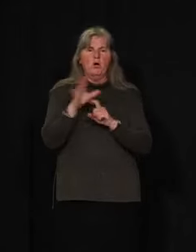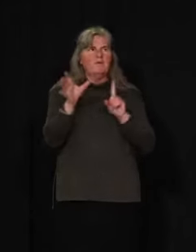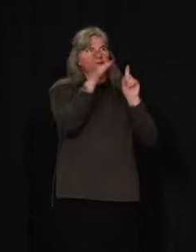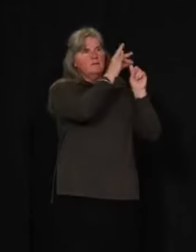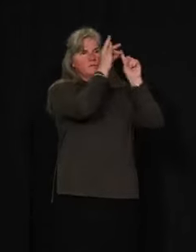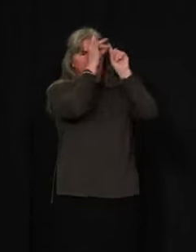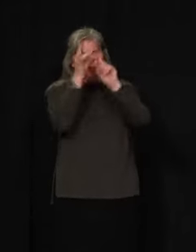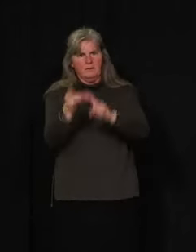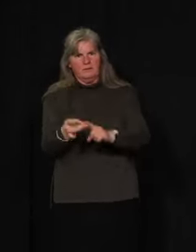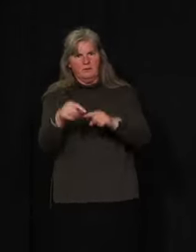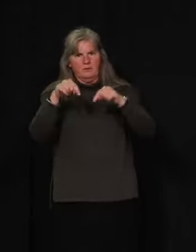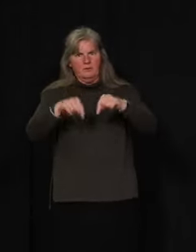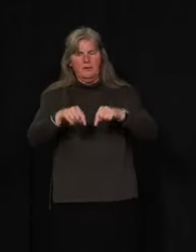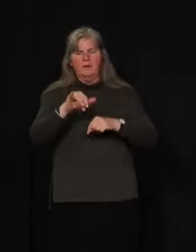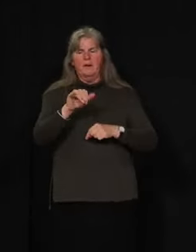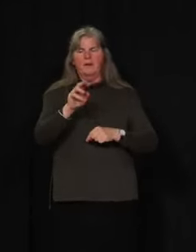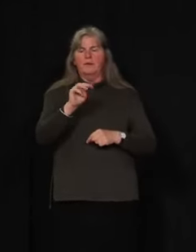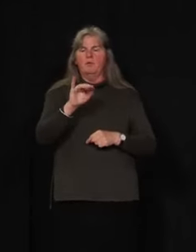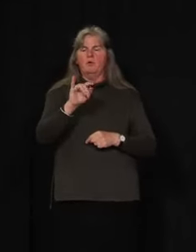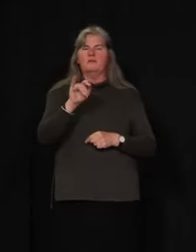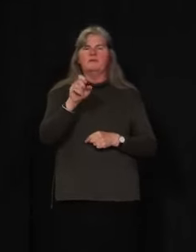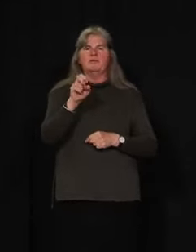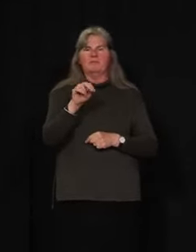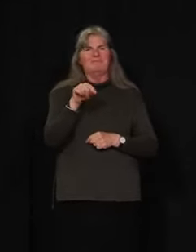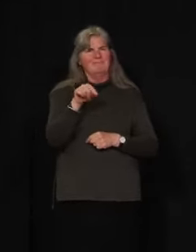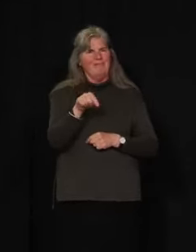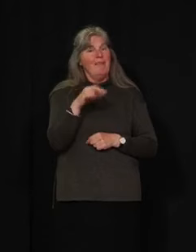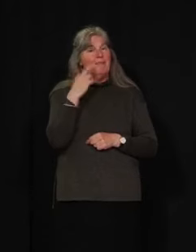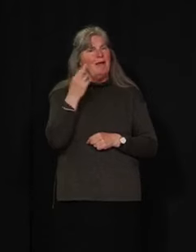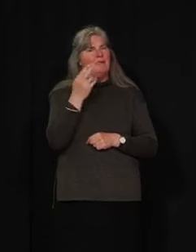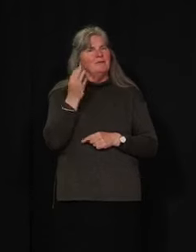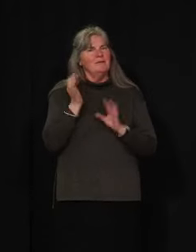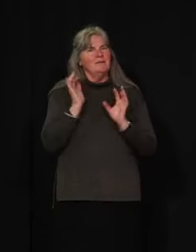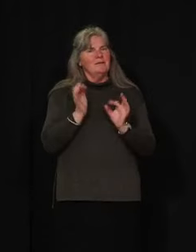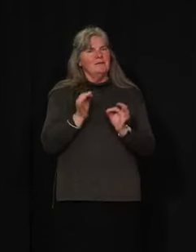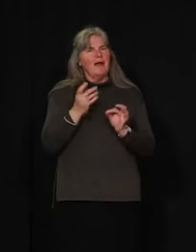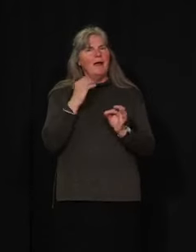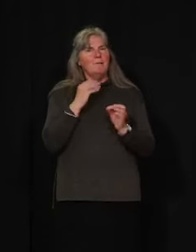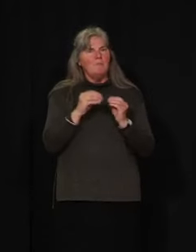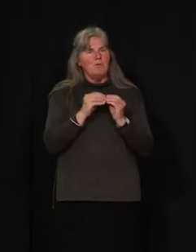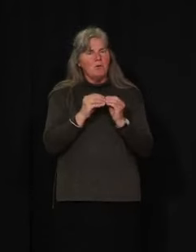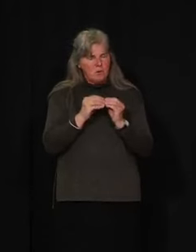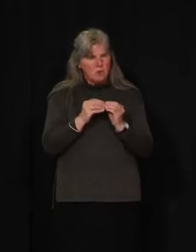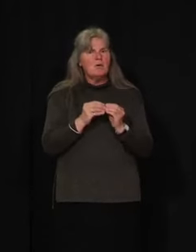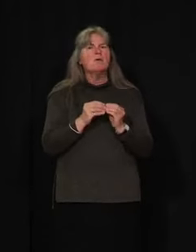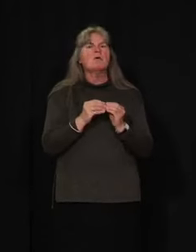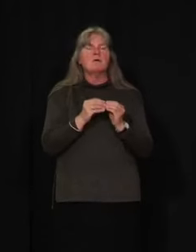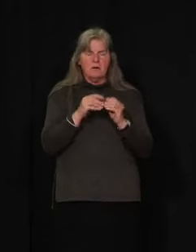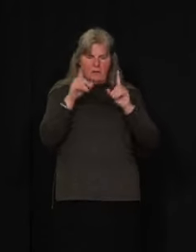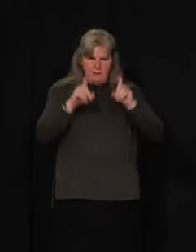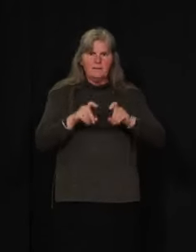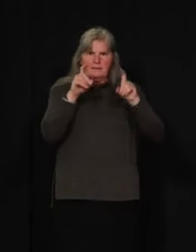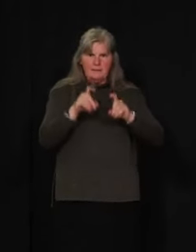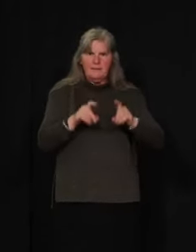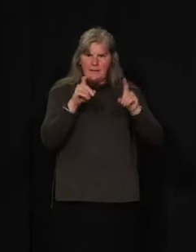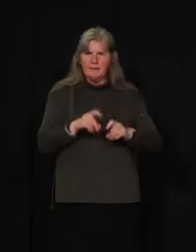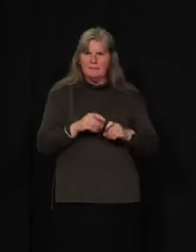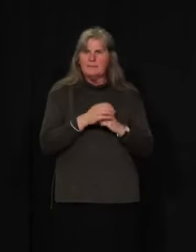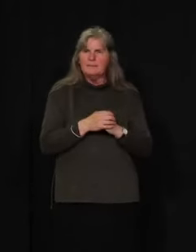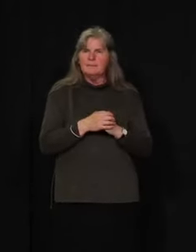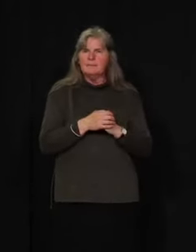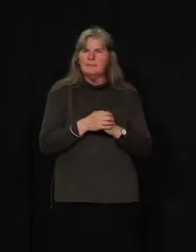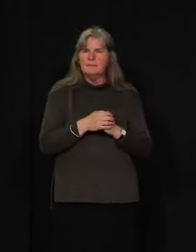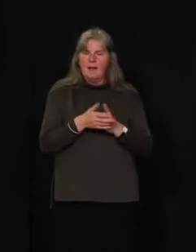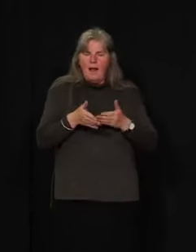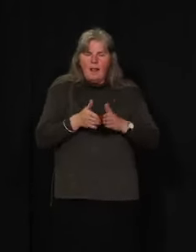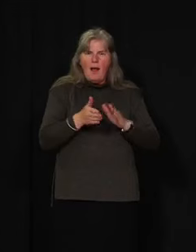importation. And that was the reason behind our expanded criteria that were published a few weeks ago